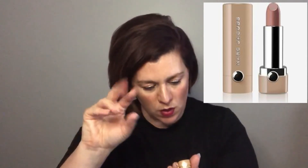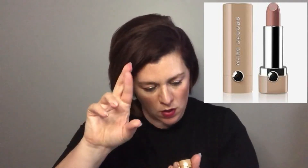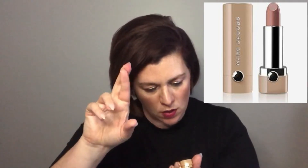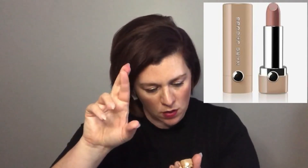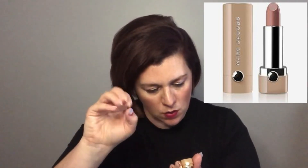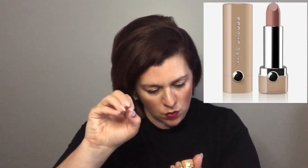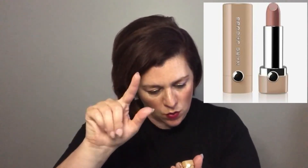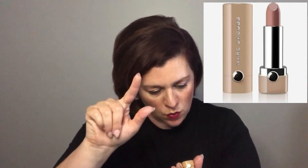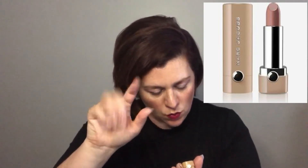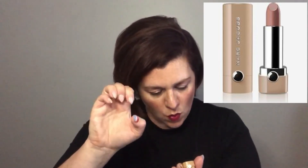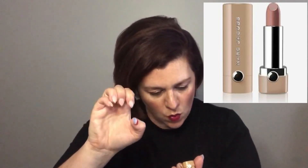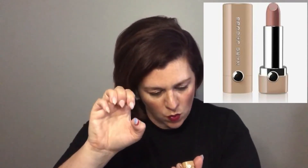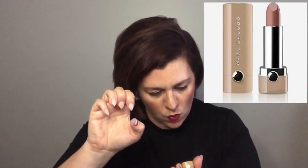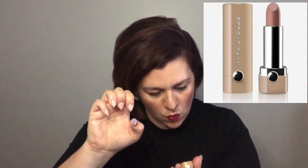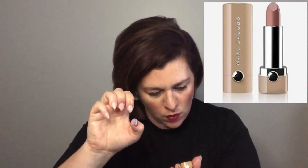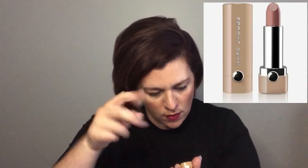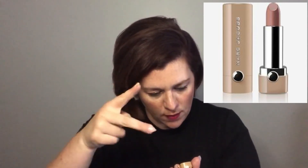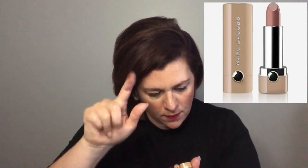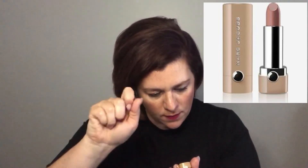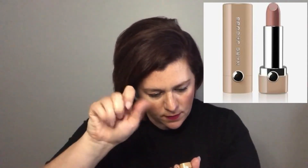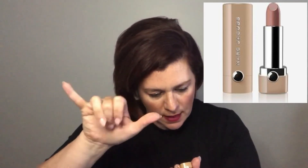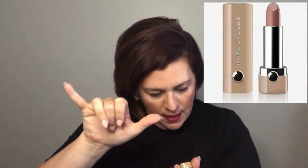zero role play